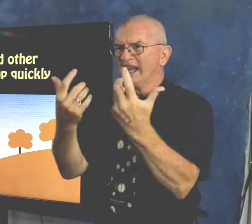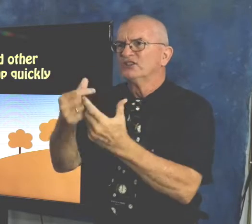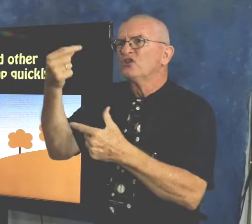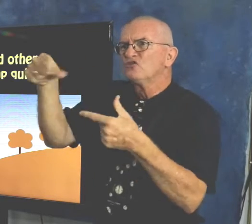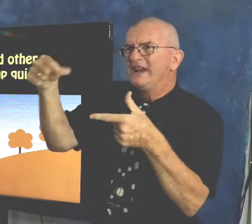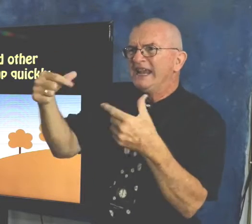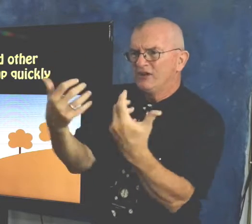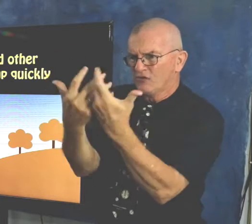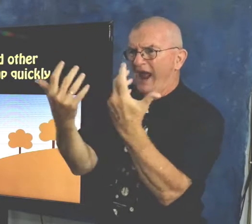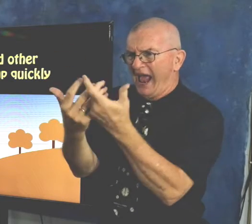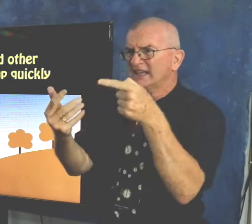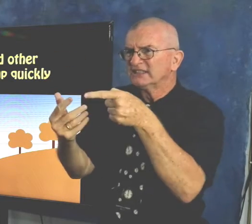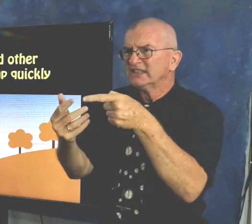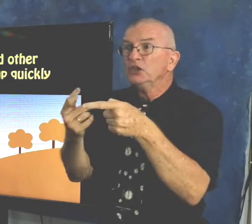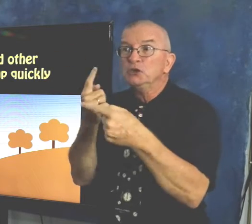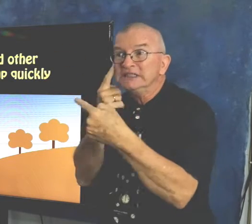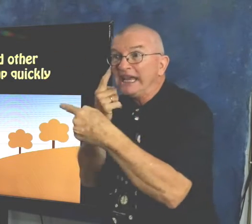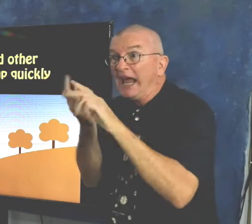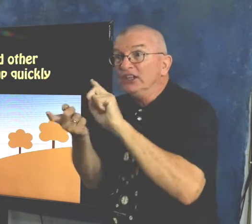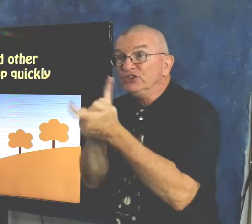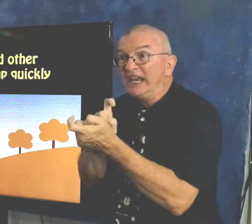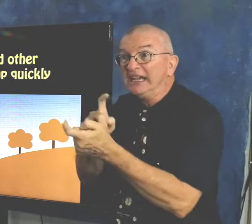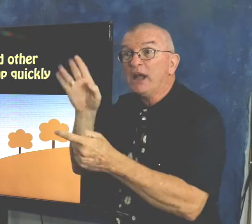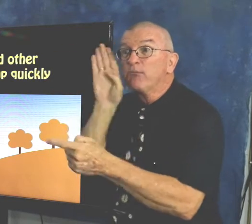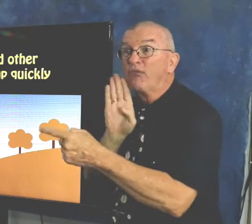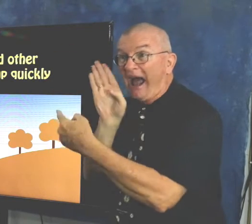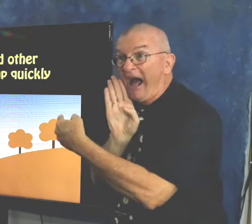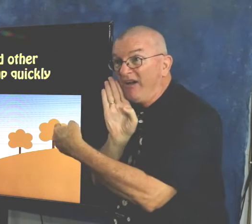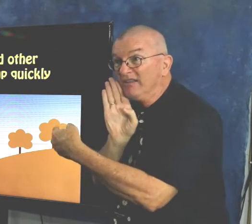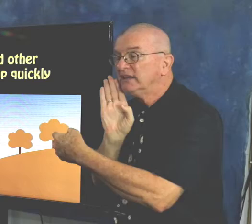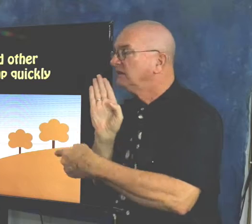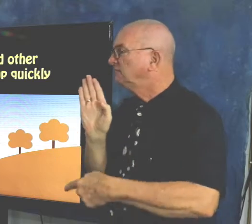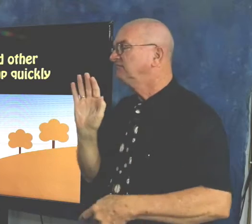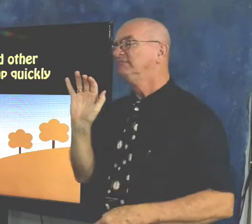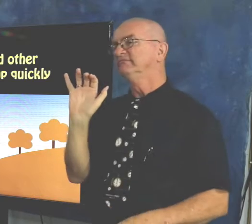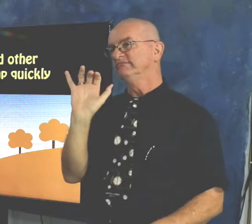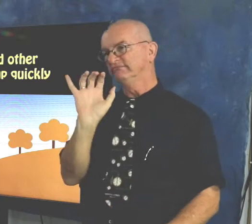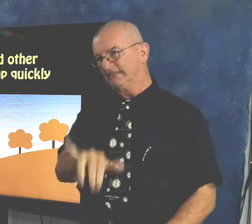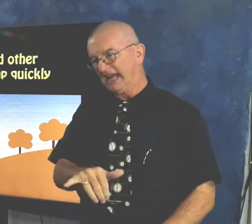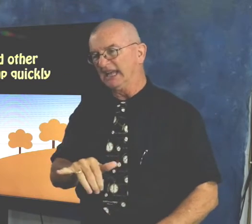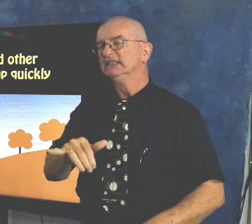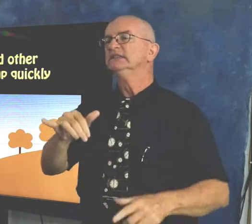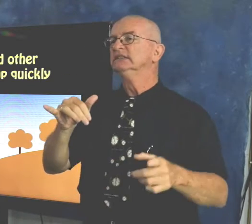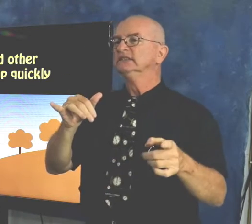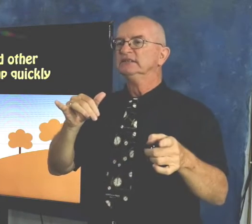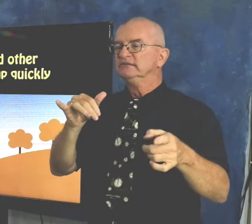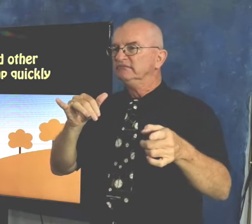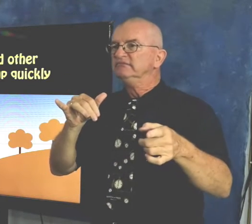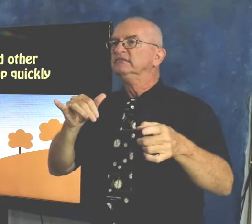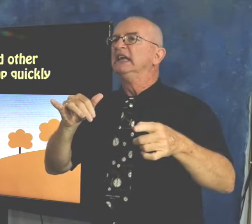the grass, just like the grass, you see how it changed to brown? Same. Same. That's